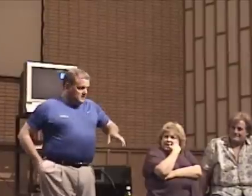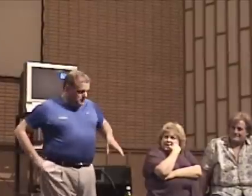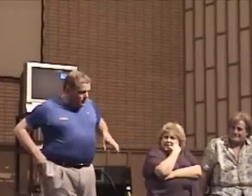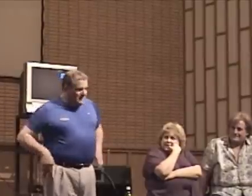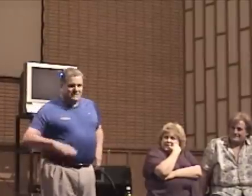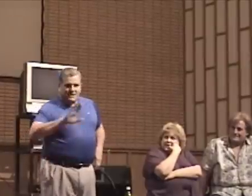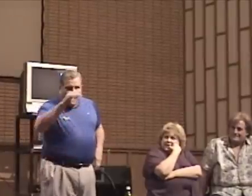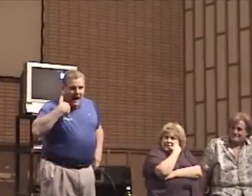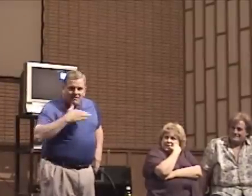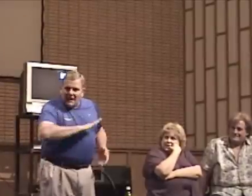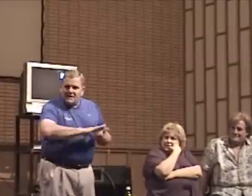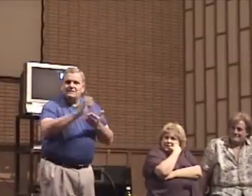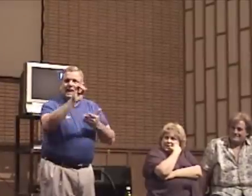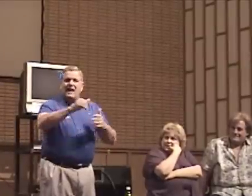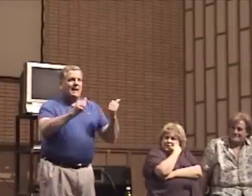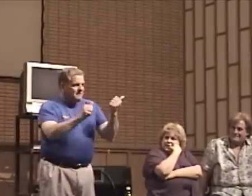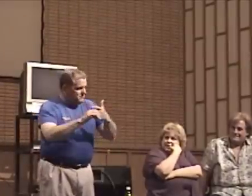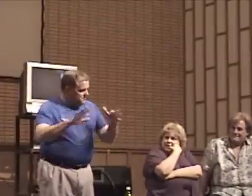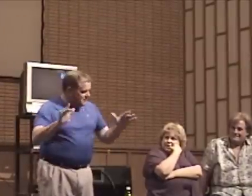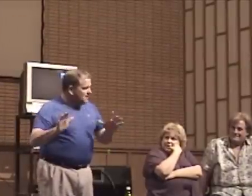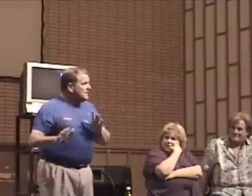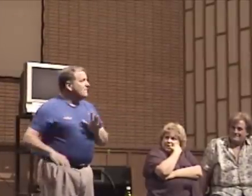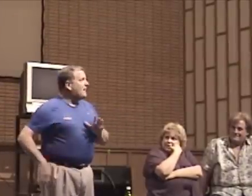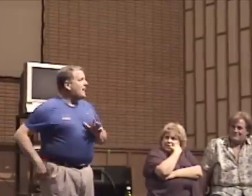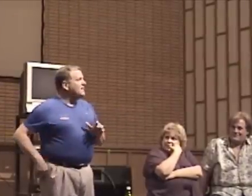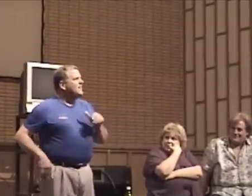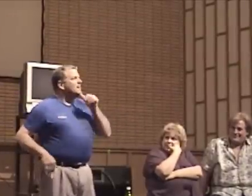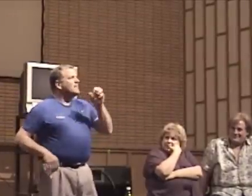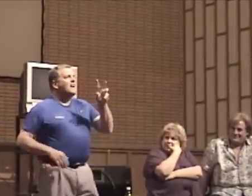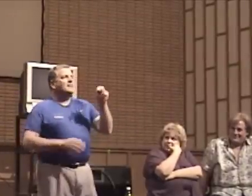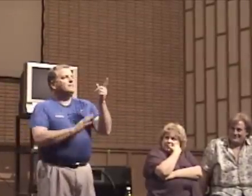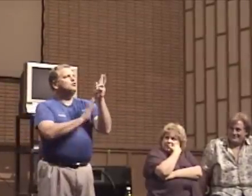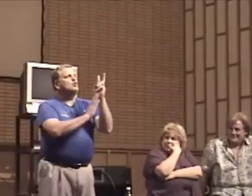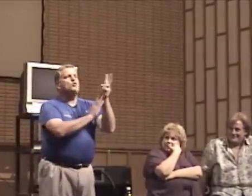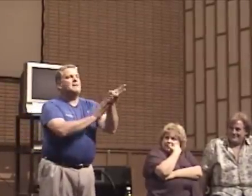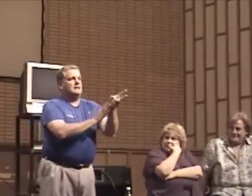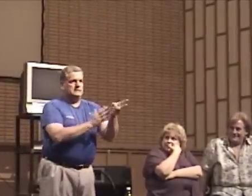But she said, have a nice day. Fine. Not even two minutes.